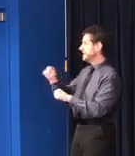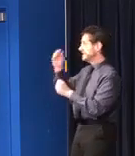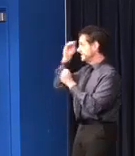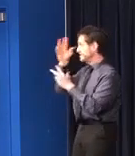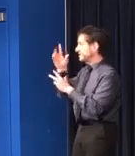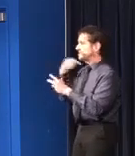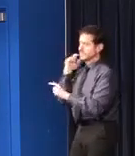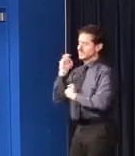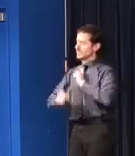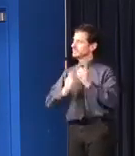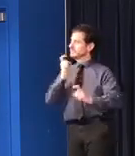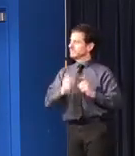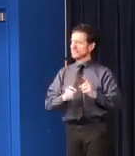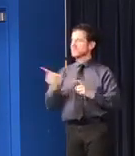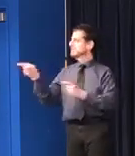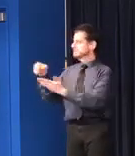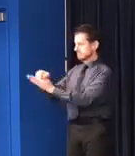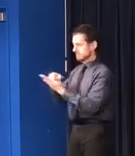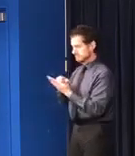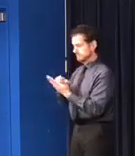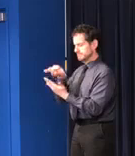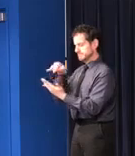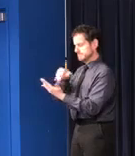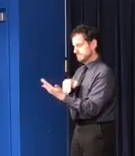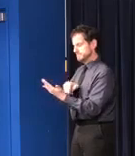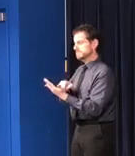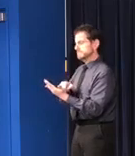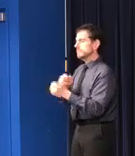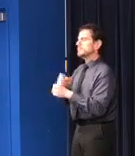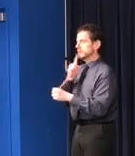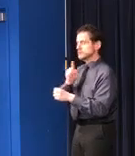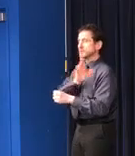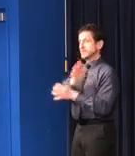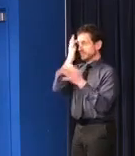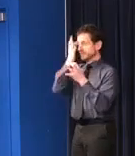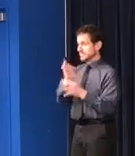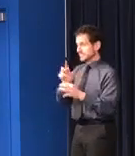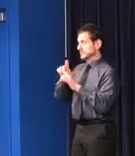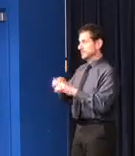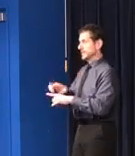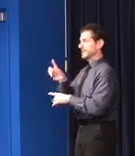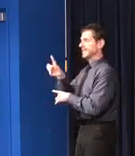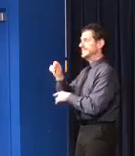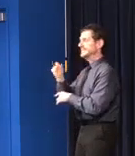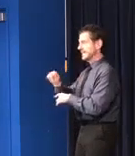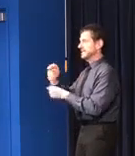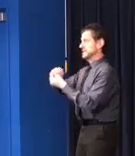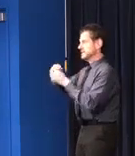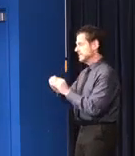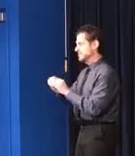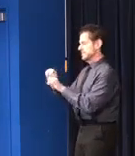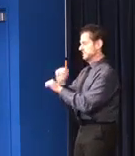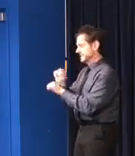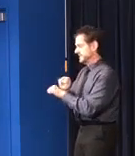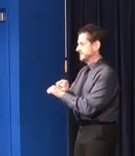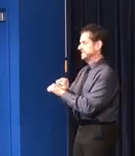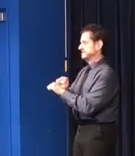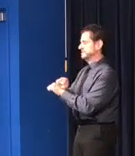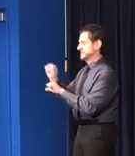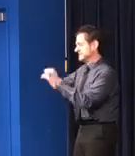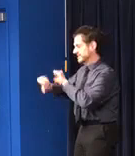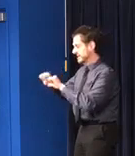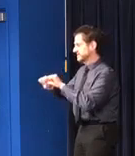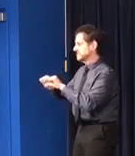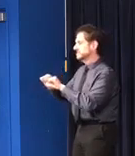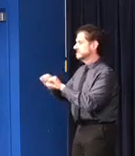we can give him to make sure that he is making data-driven decisions to make the most important difficult decisions for the people of Illinois,